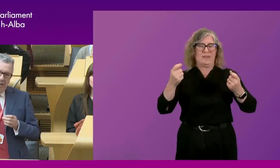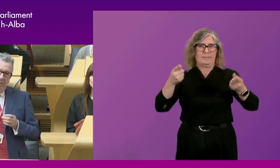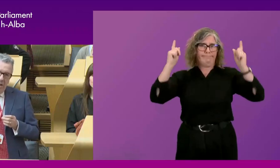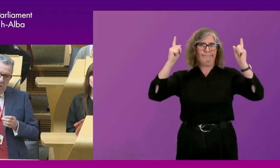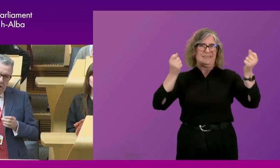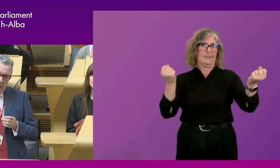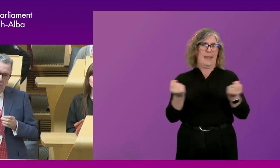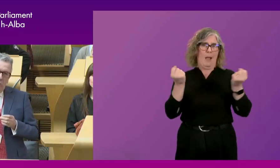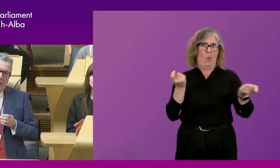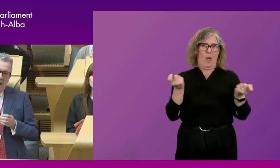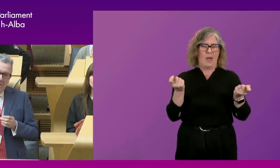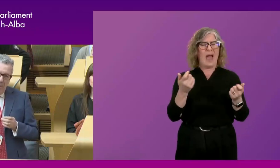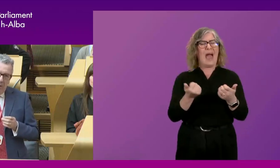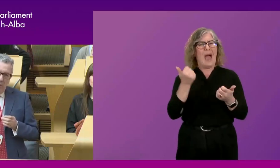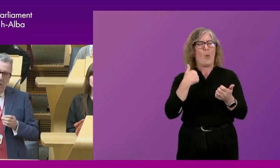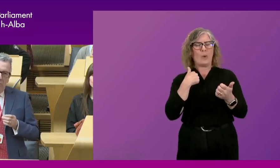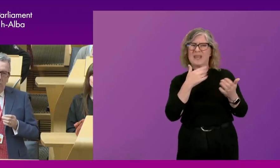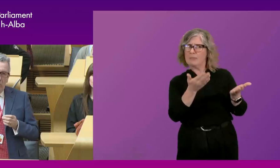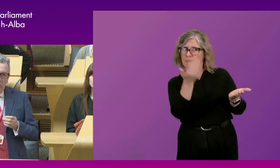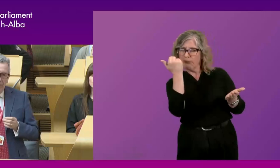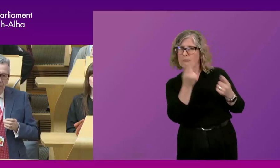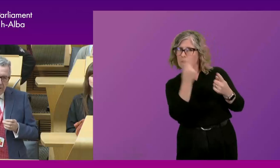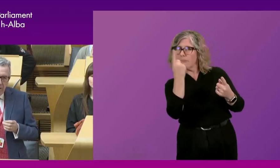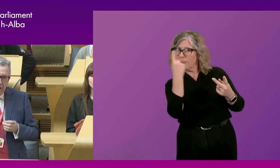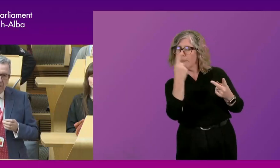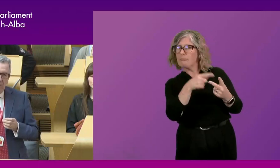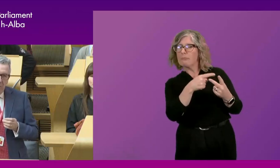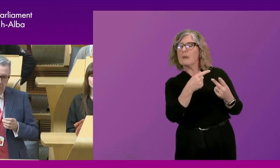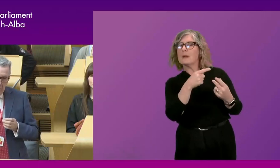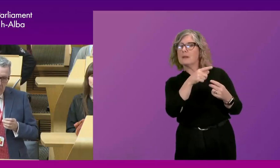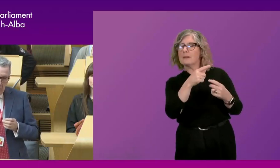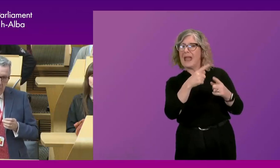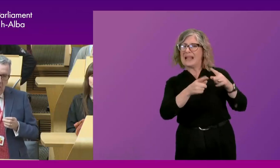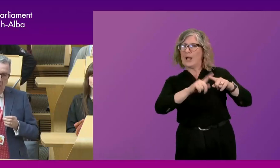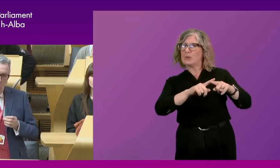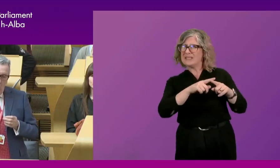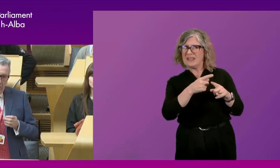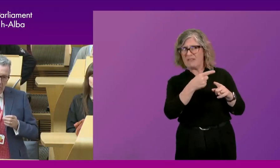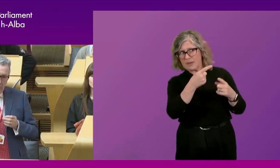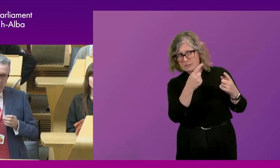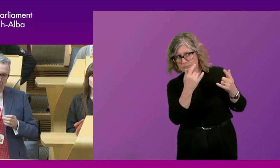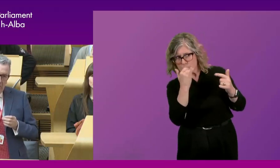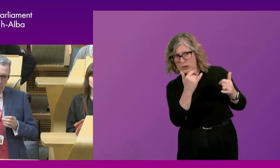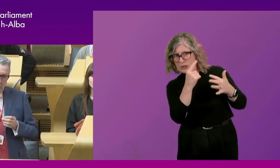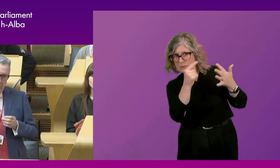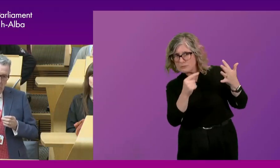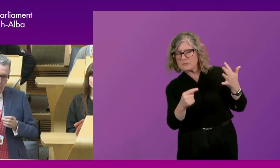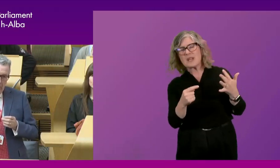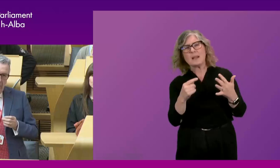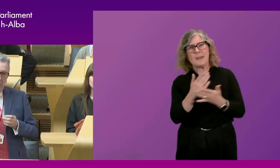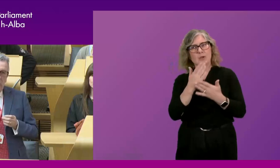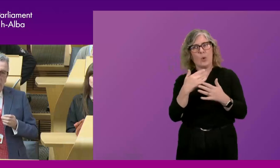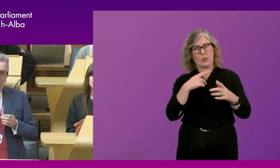executive in check, that we in power, we revitalise our committee structure, and one aspect is certainly